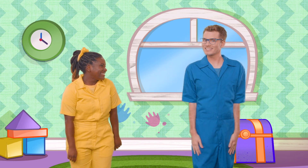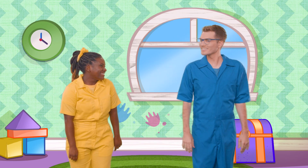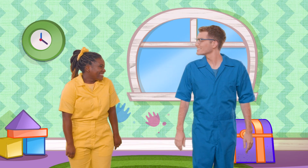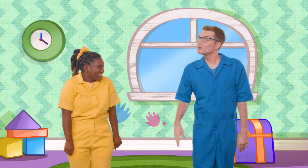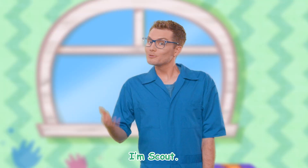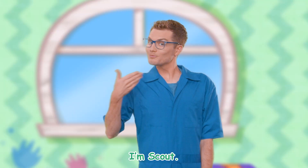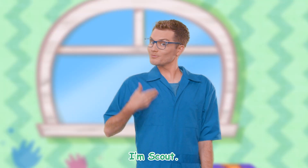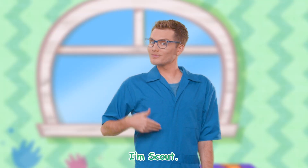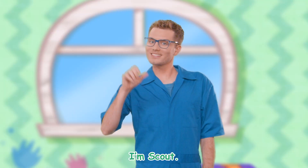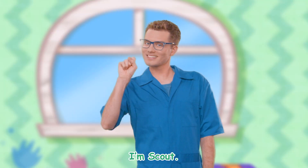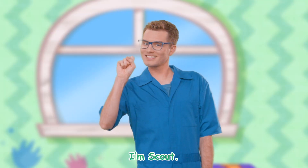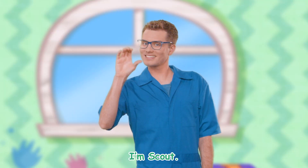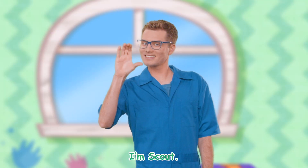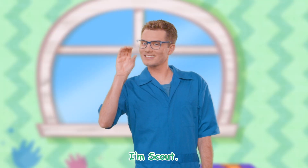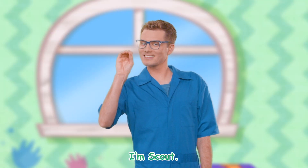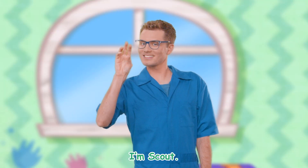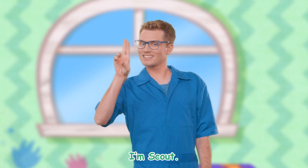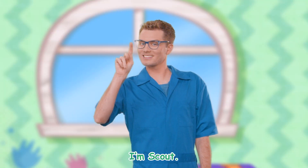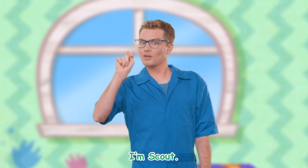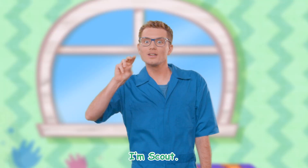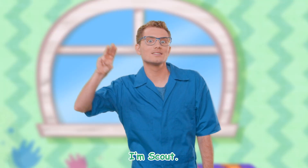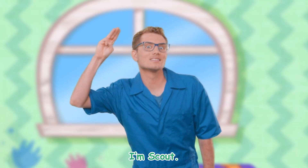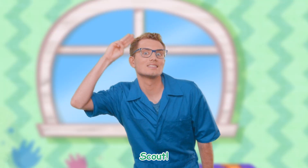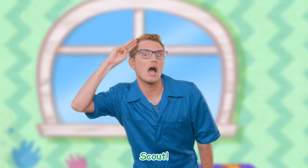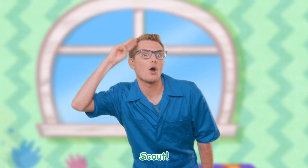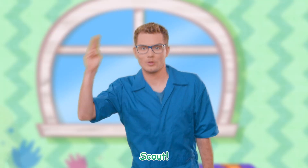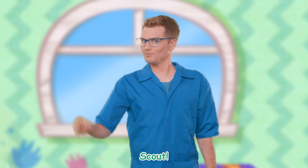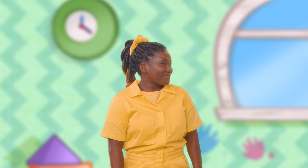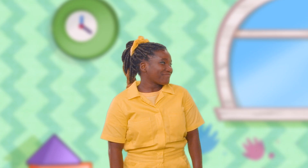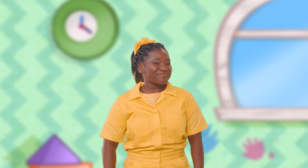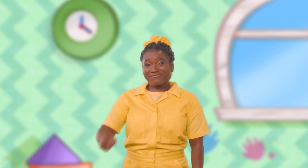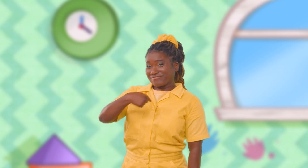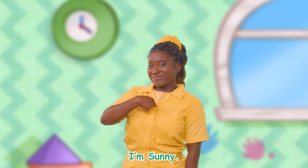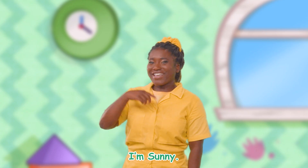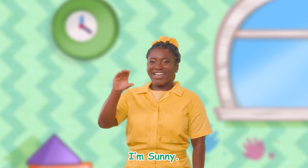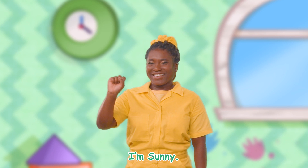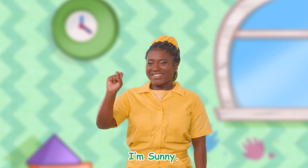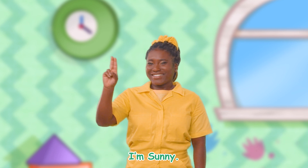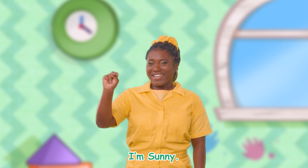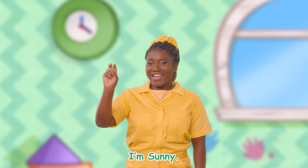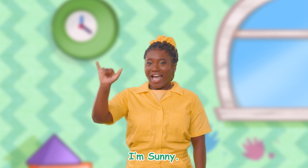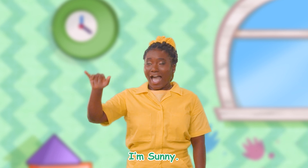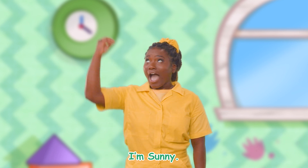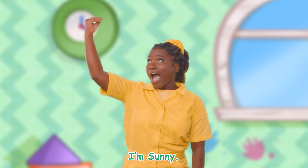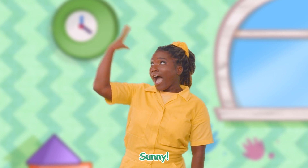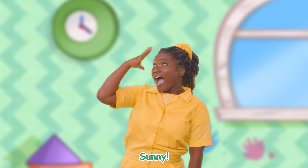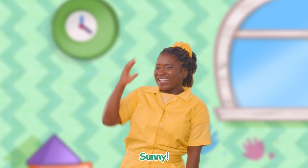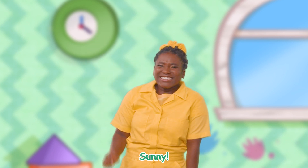I'm Scout. Scout! I'm Sunny. Sunny!